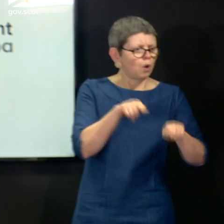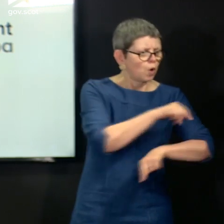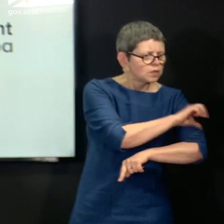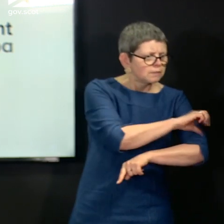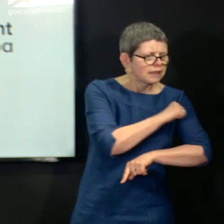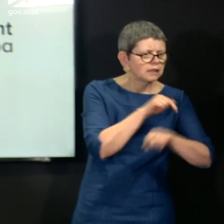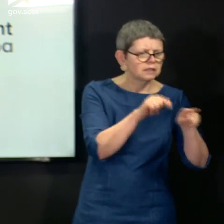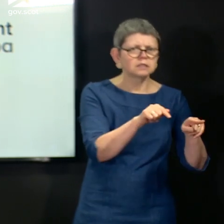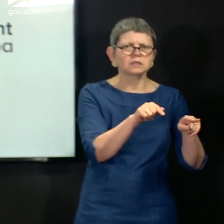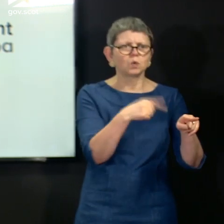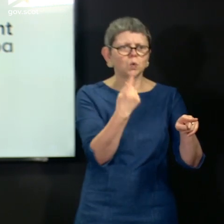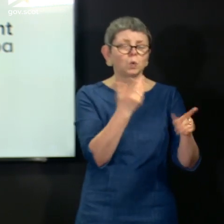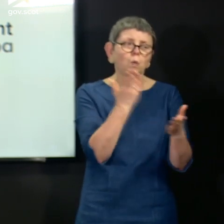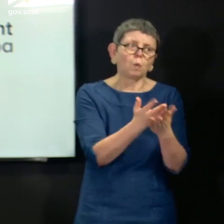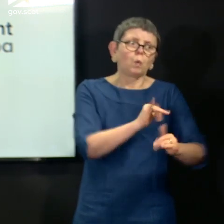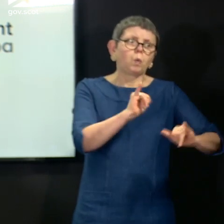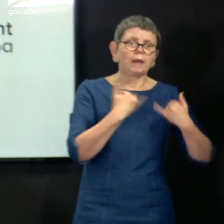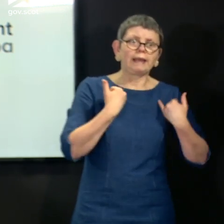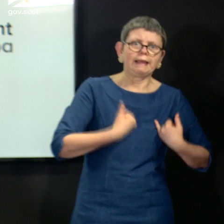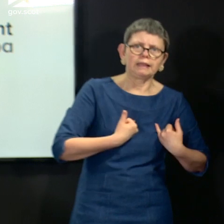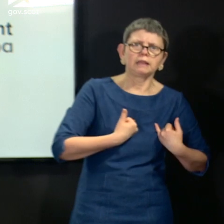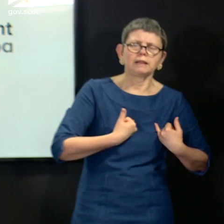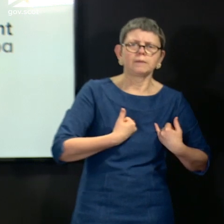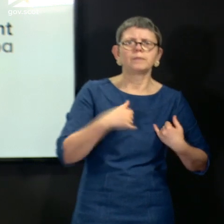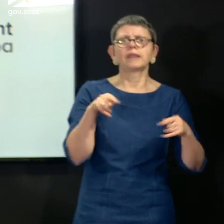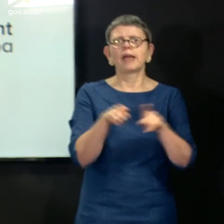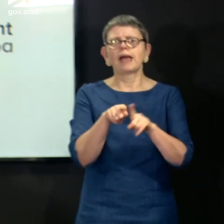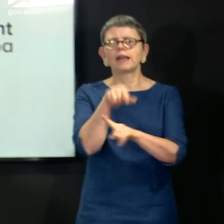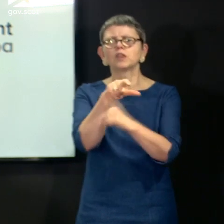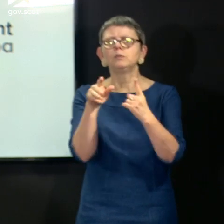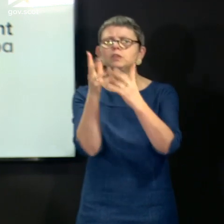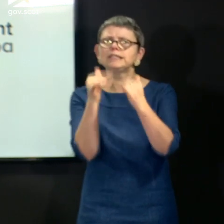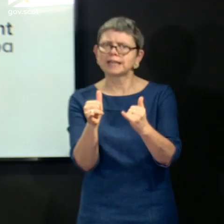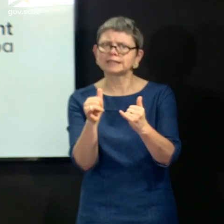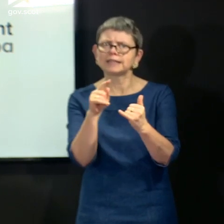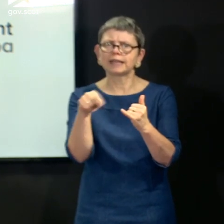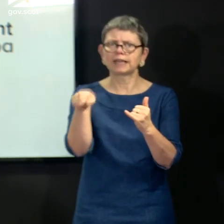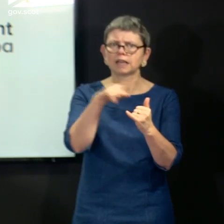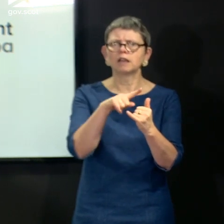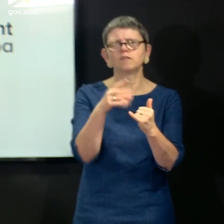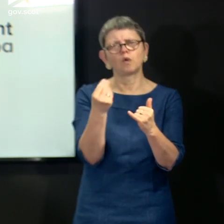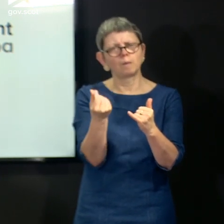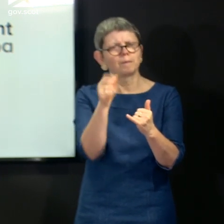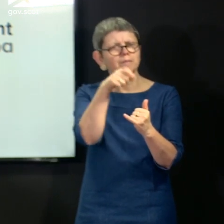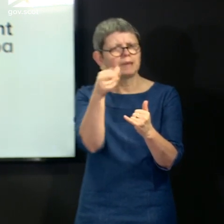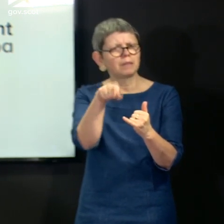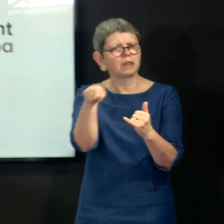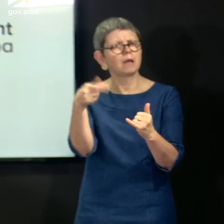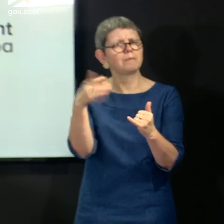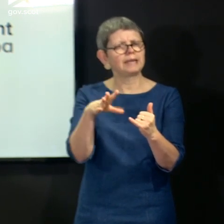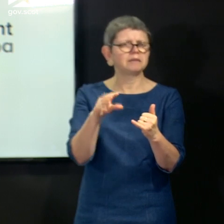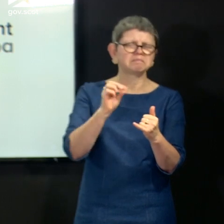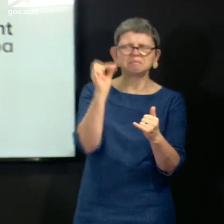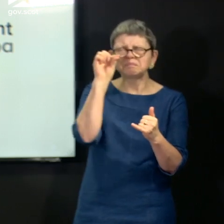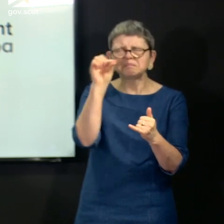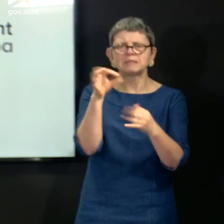severe illnesses and through community testing with those who have mild to moderate symptoms. So finally, I'd